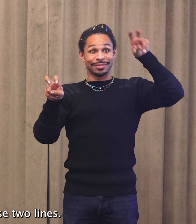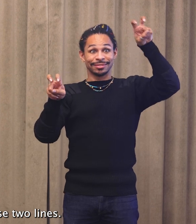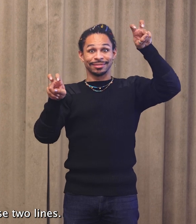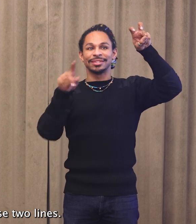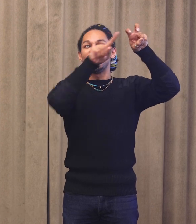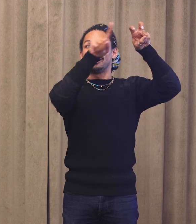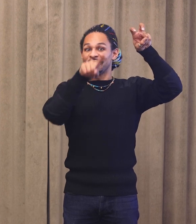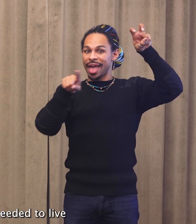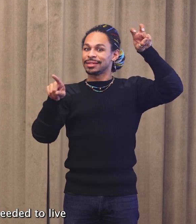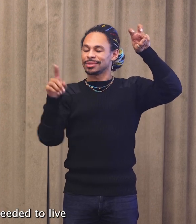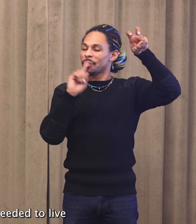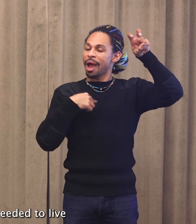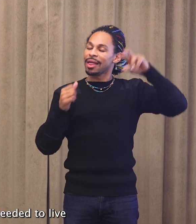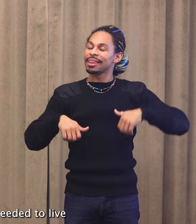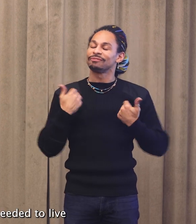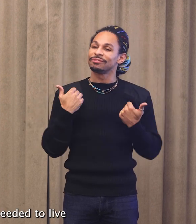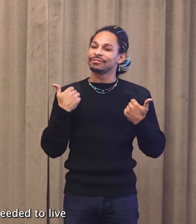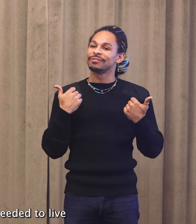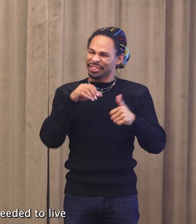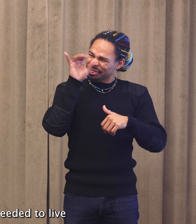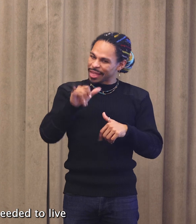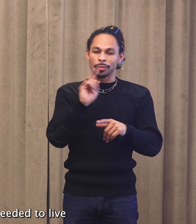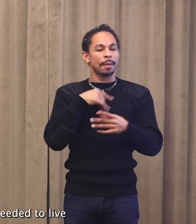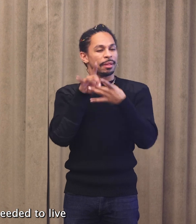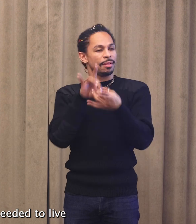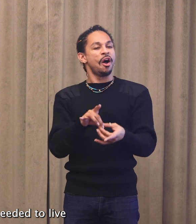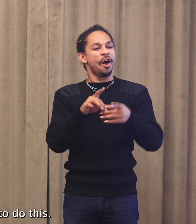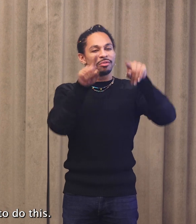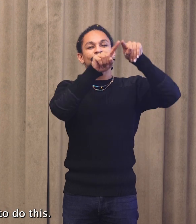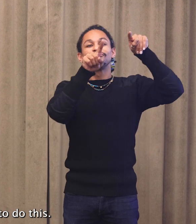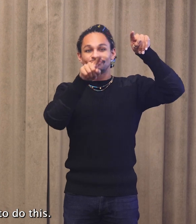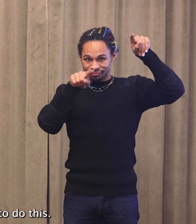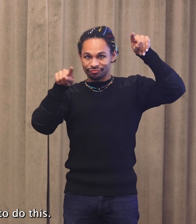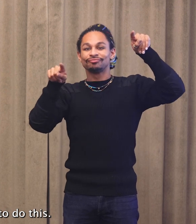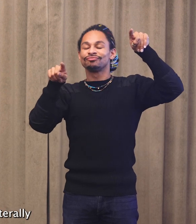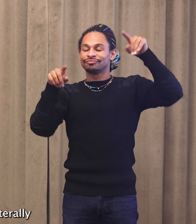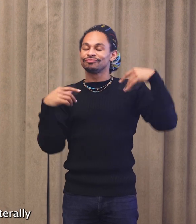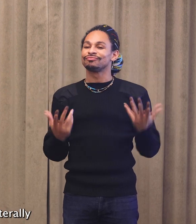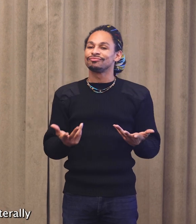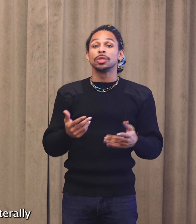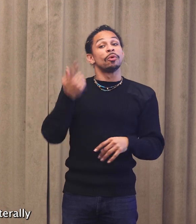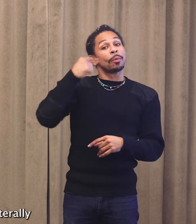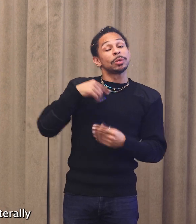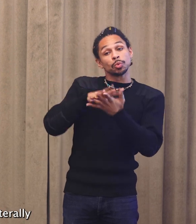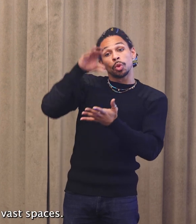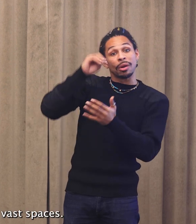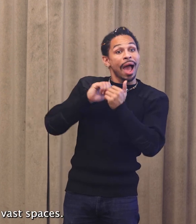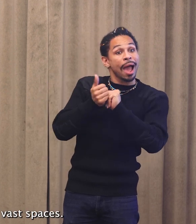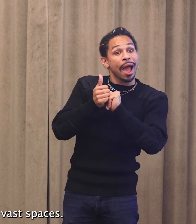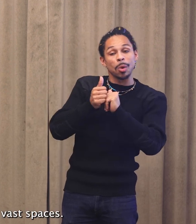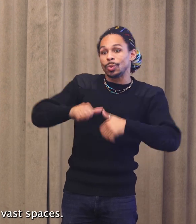lines. This is where I needed to live. To learn how to do this, I began literally